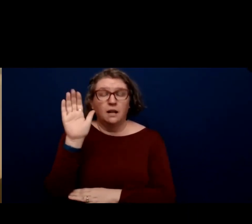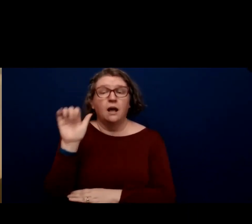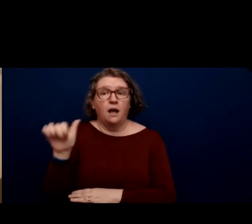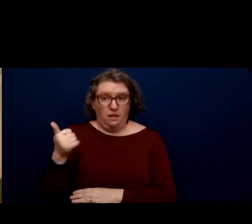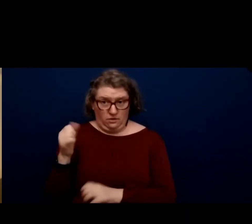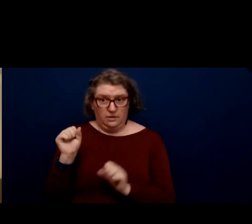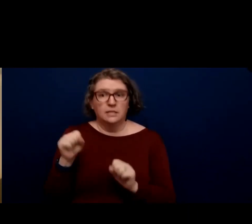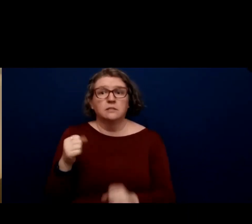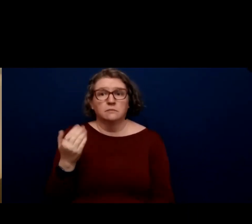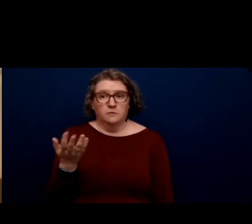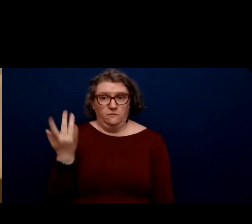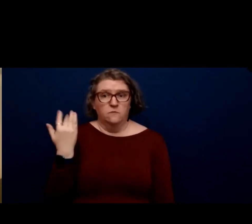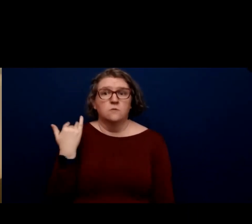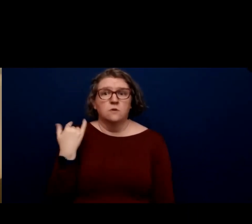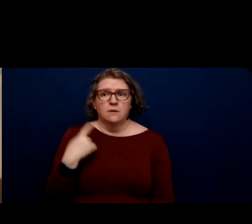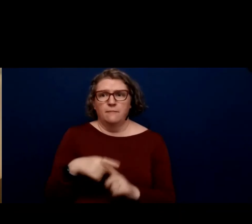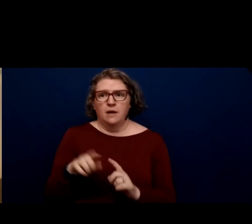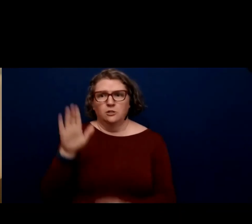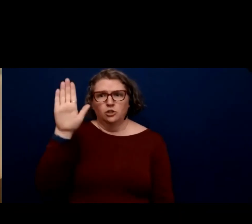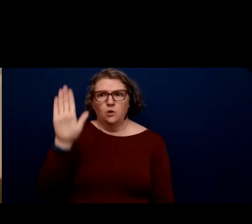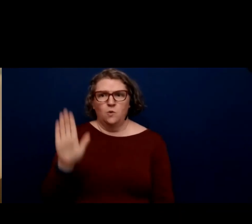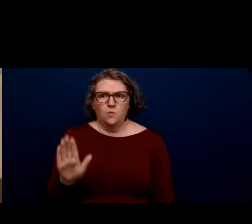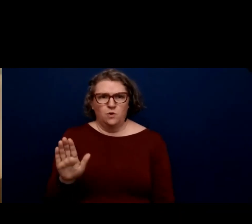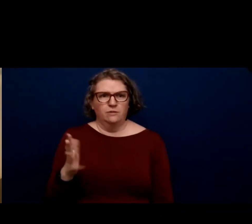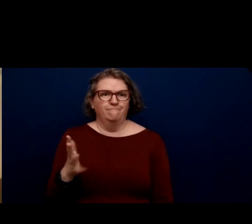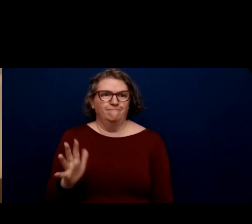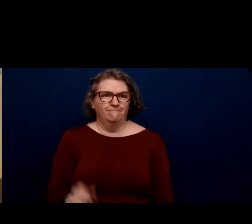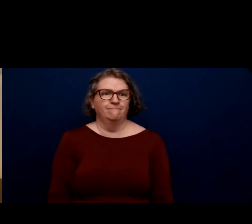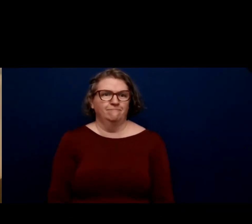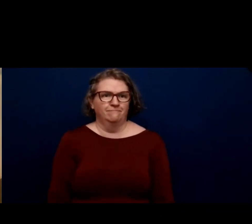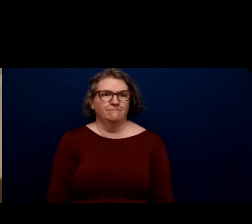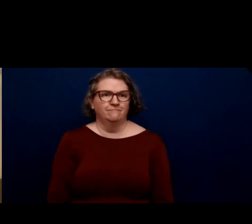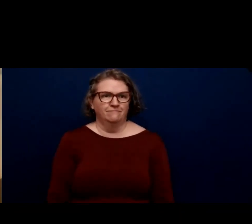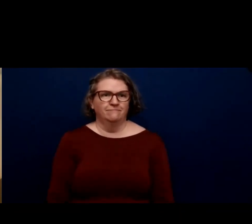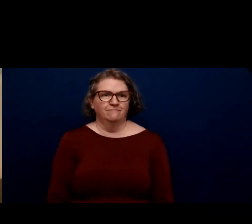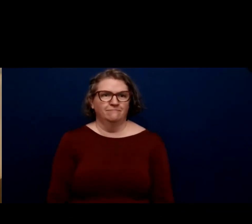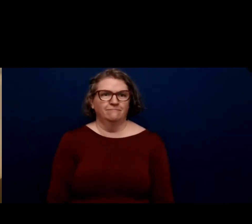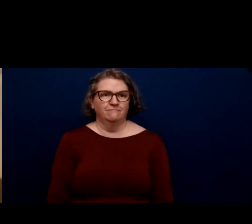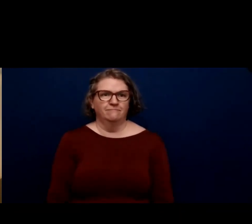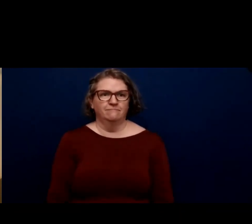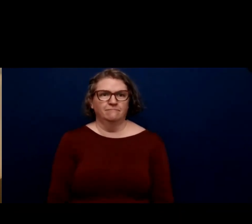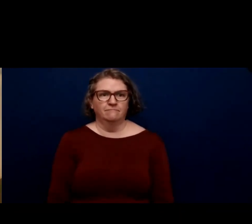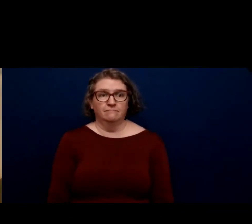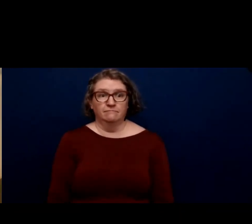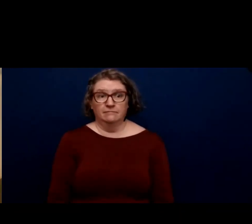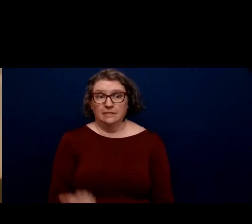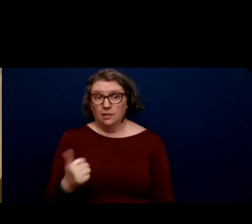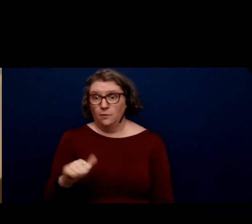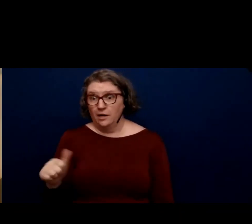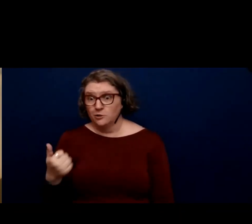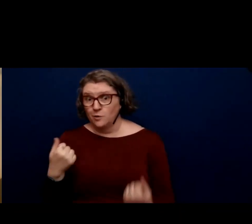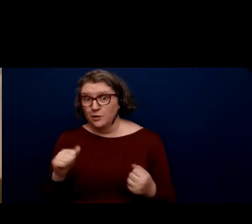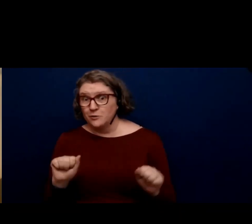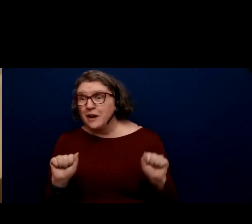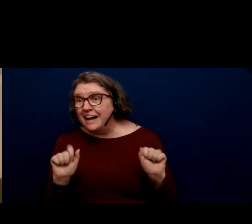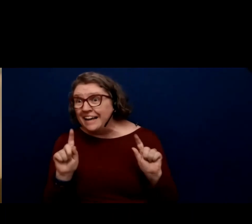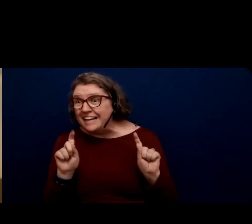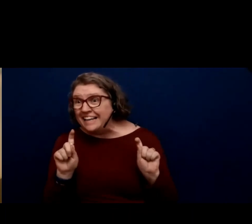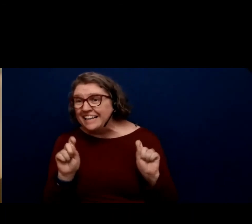hand and she lowered her hand. Dr. Sophia Anybody else who wants to try whether they can unmute?